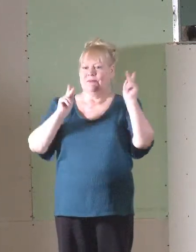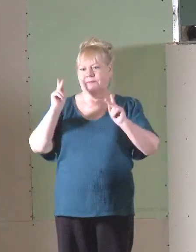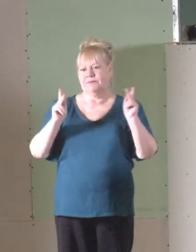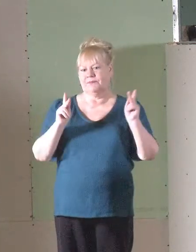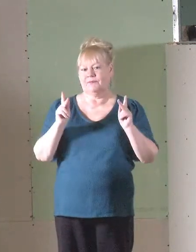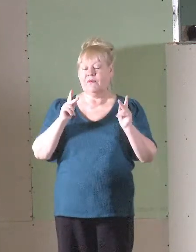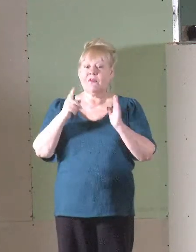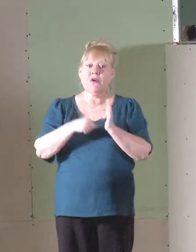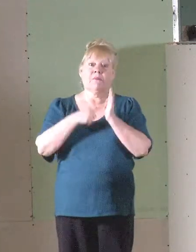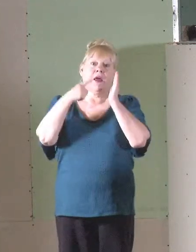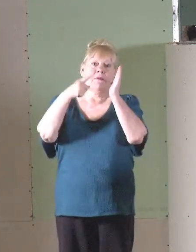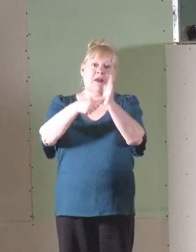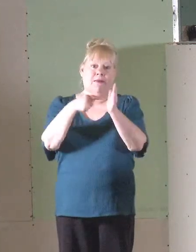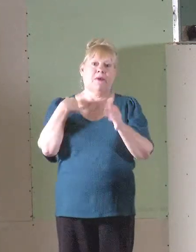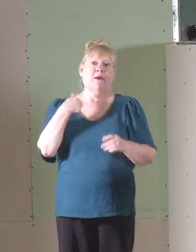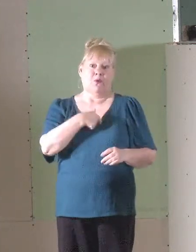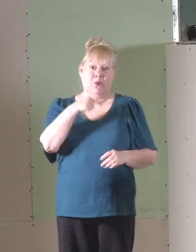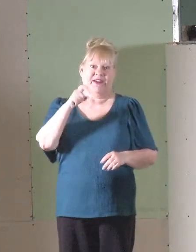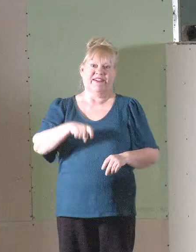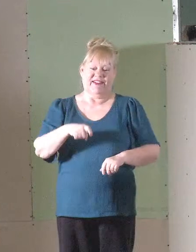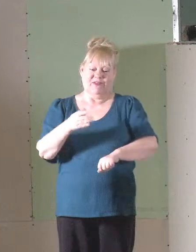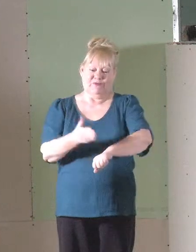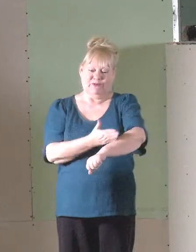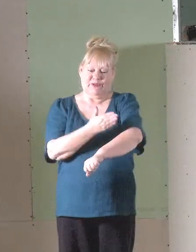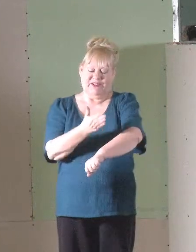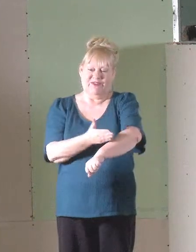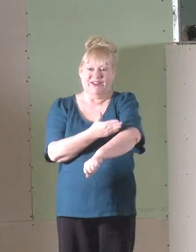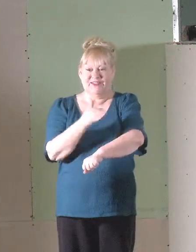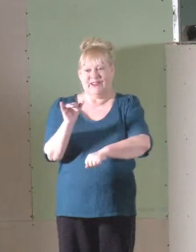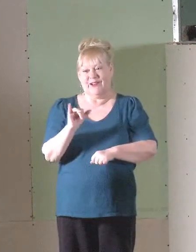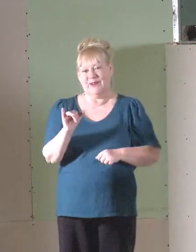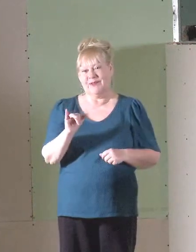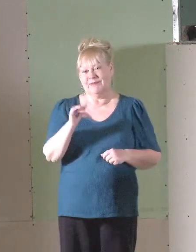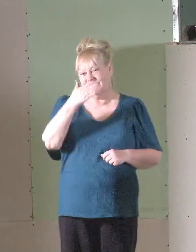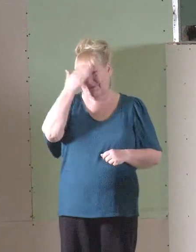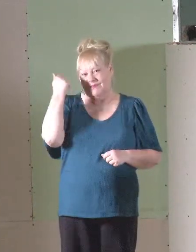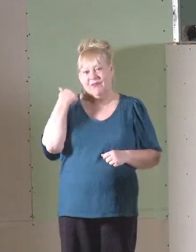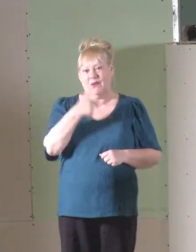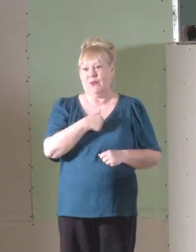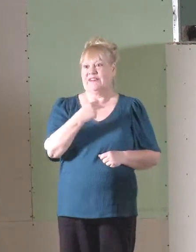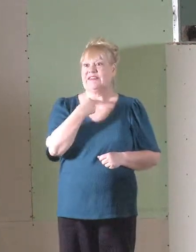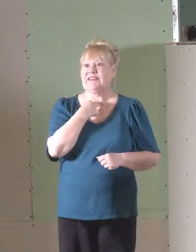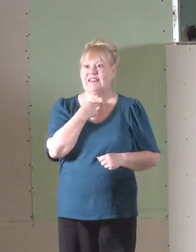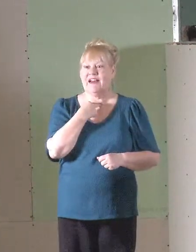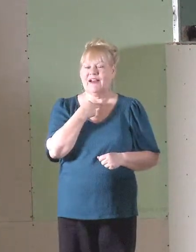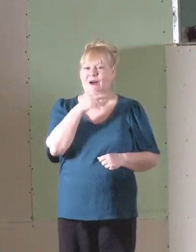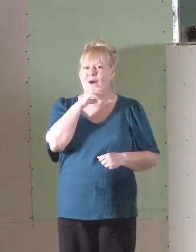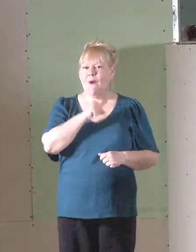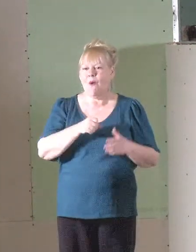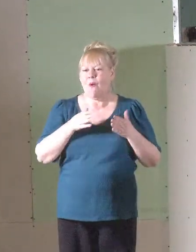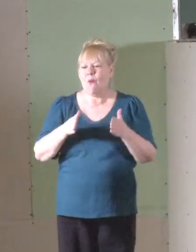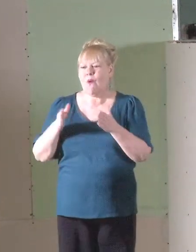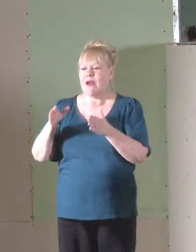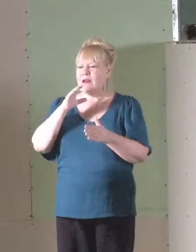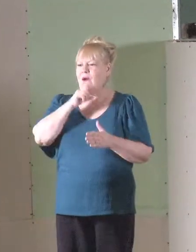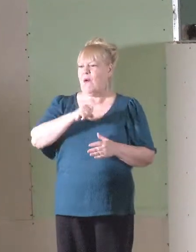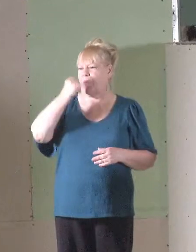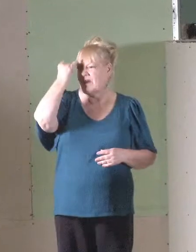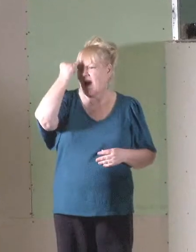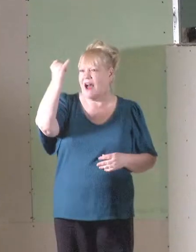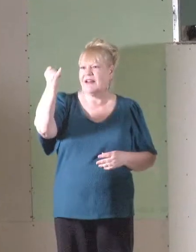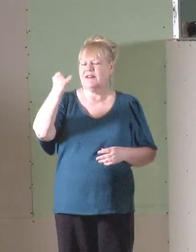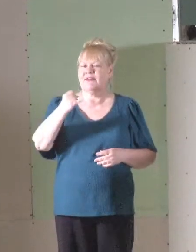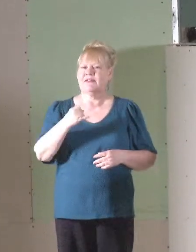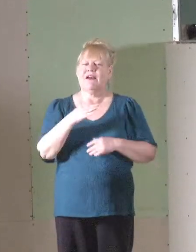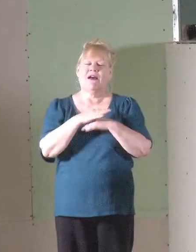From time to time, we need renovation as well because we can get stuck in some old ways and old ideas. We